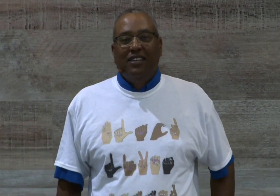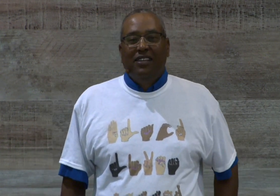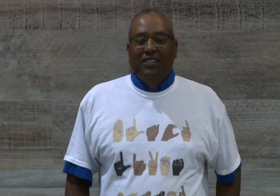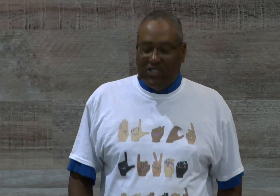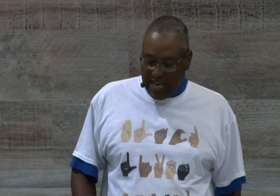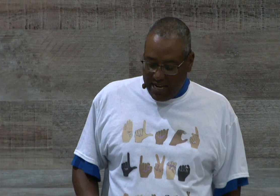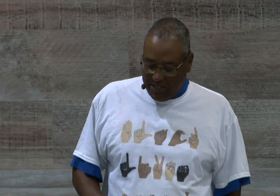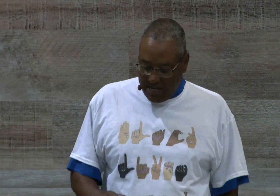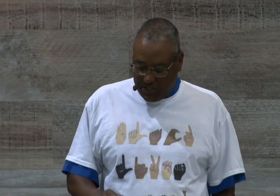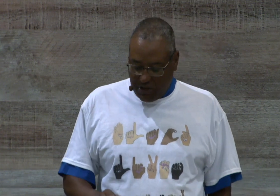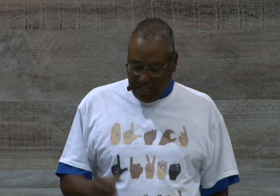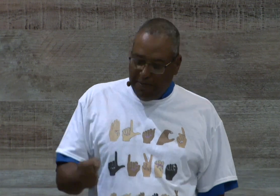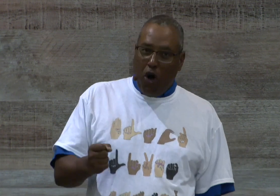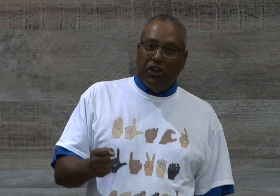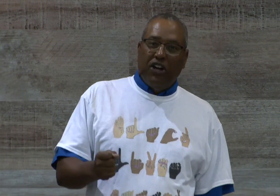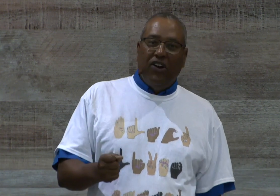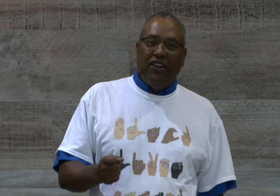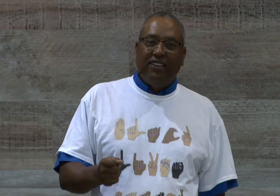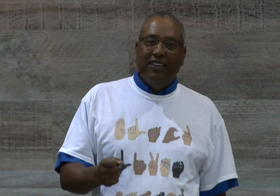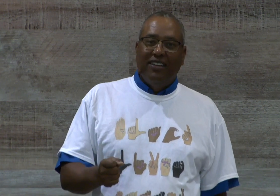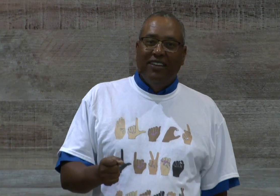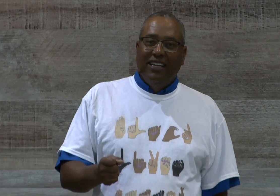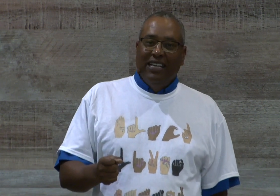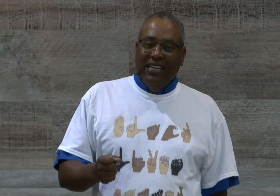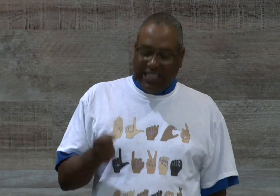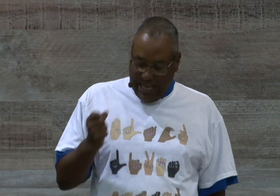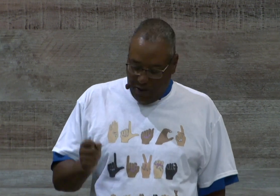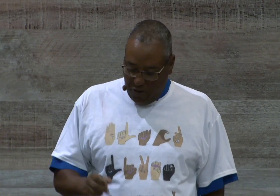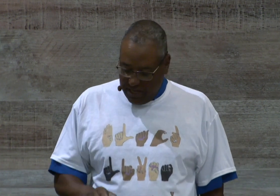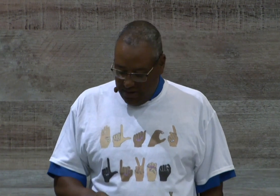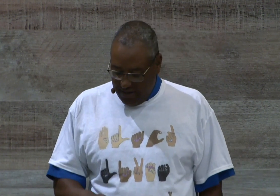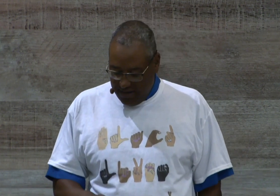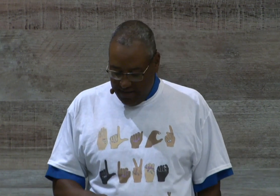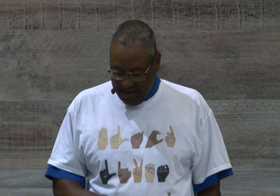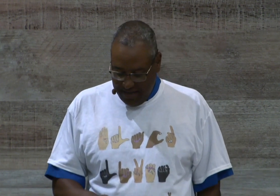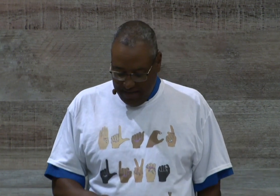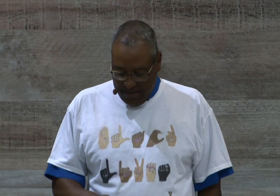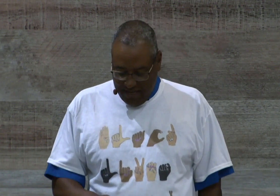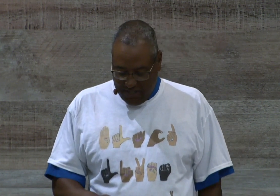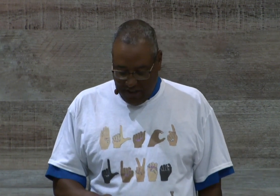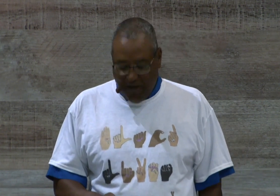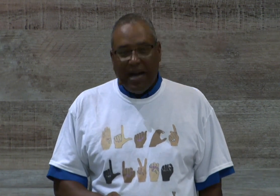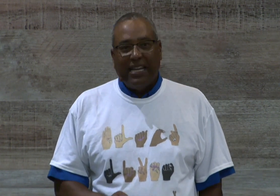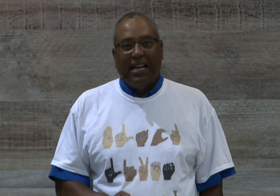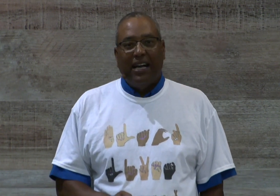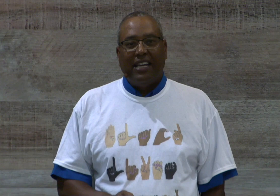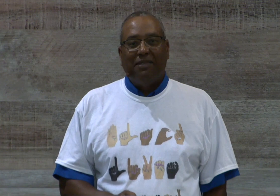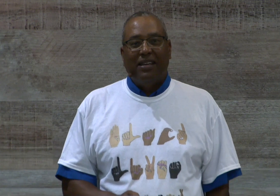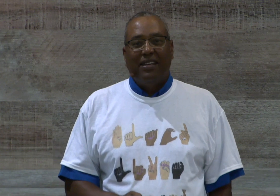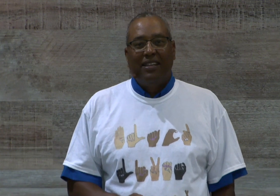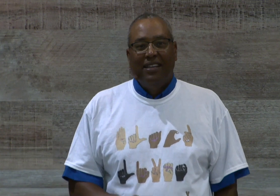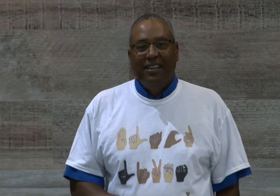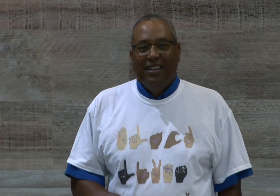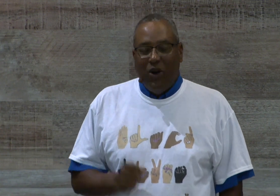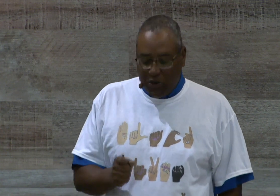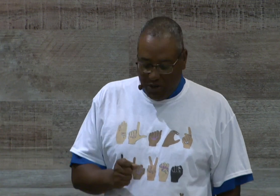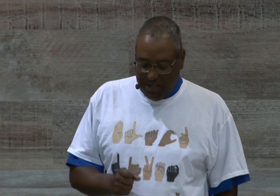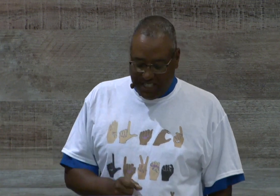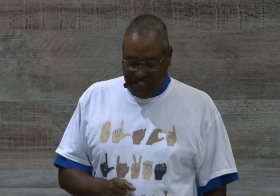Stay in touch. So keep holding on. Keep holding on to Almighty God. Amen? Hold on to Jesus.